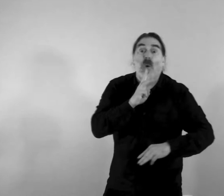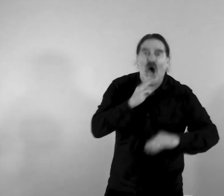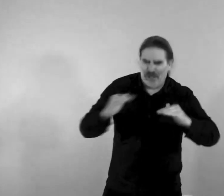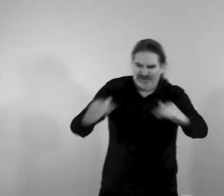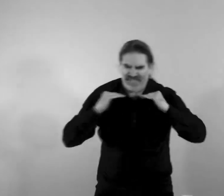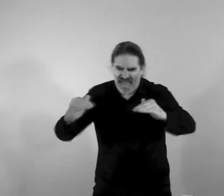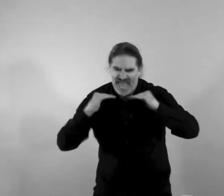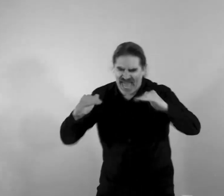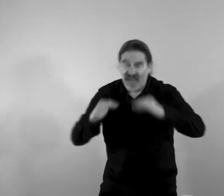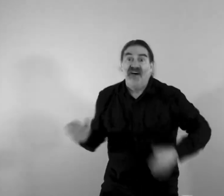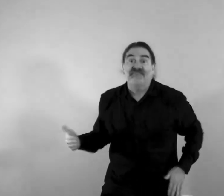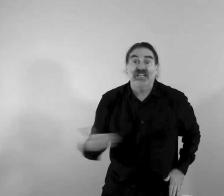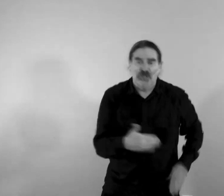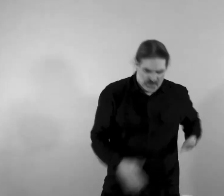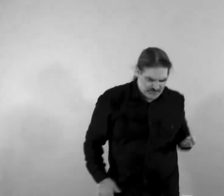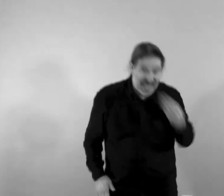Towards the fish.